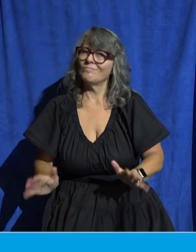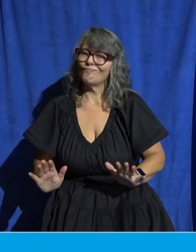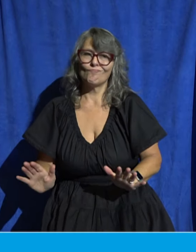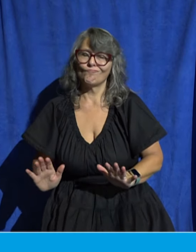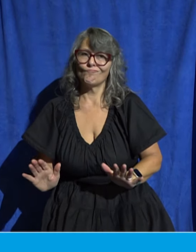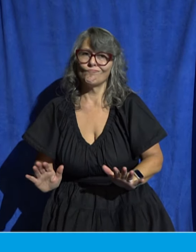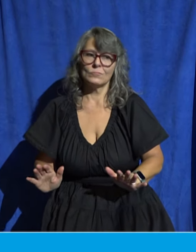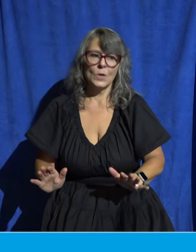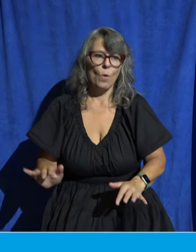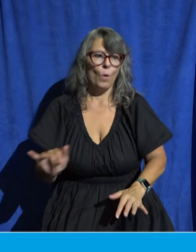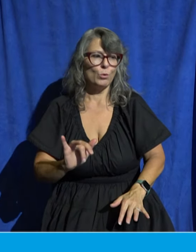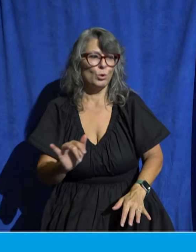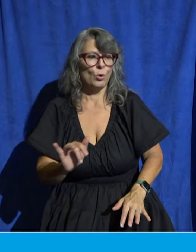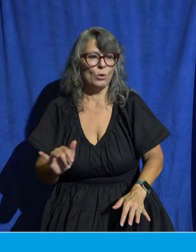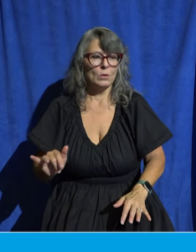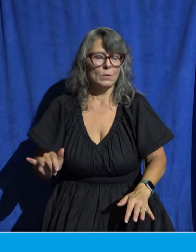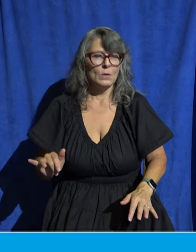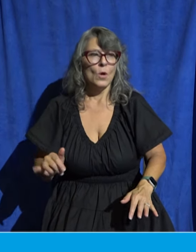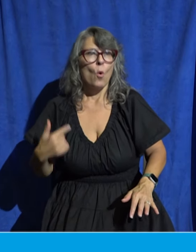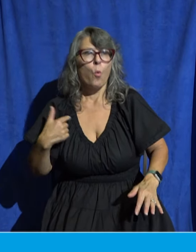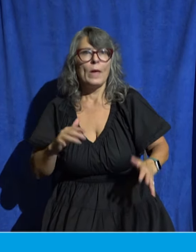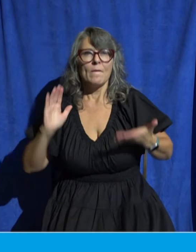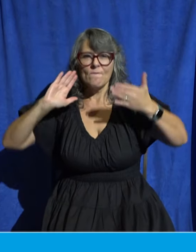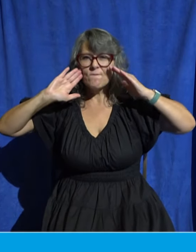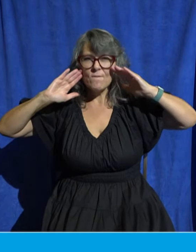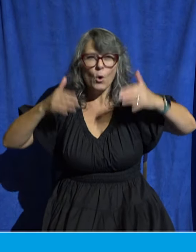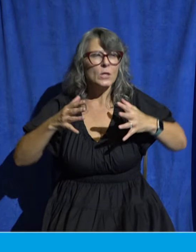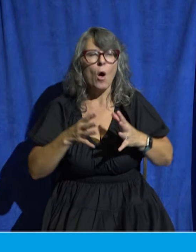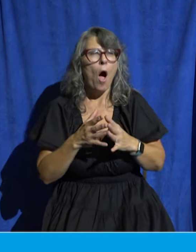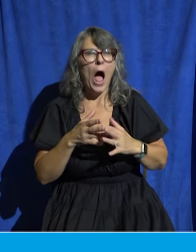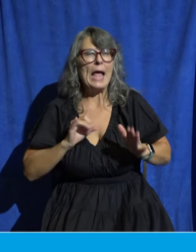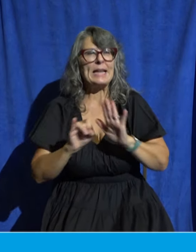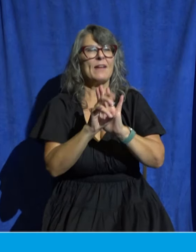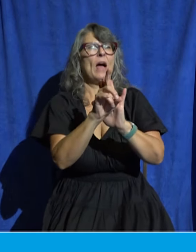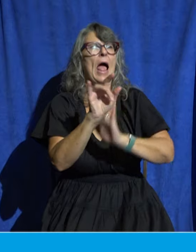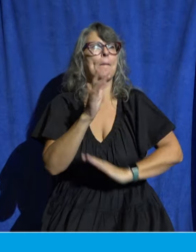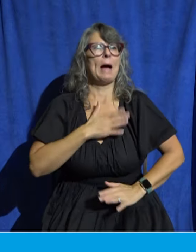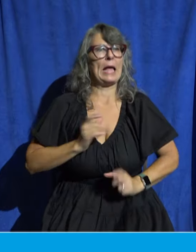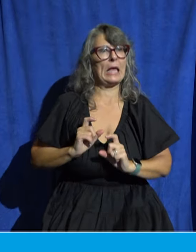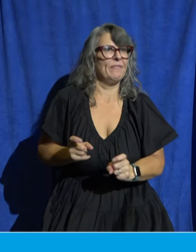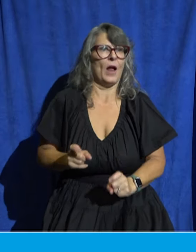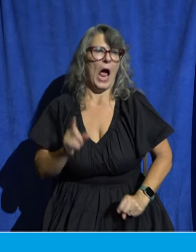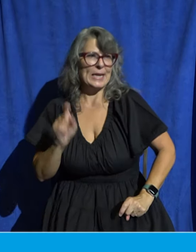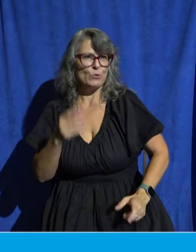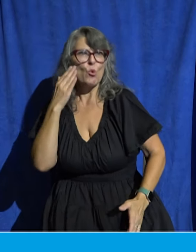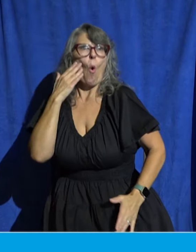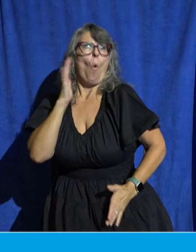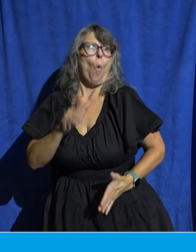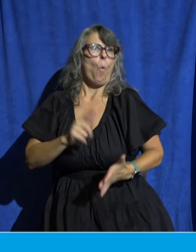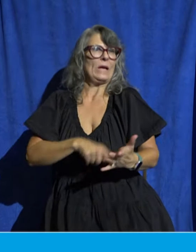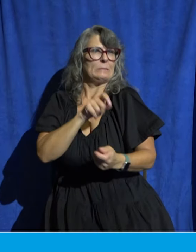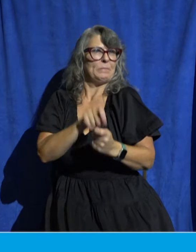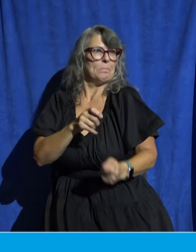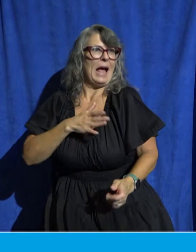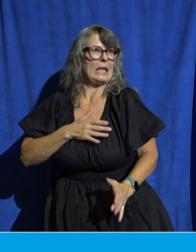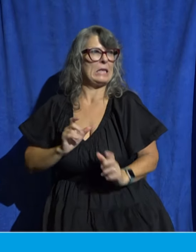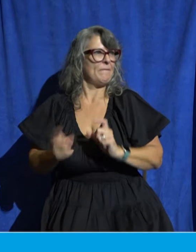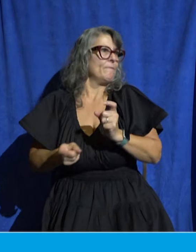We become overly concerned about identifying the gifts. Now some of you were hoping that I would give you the full